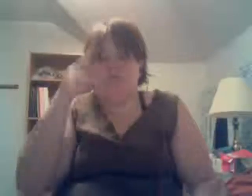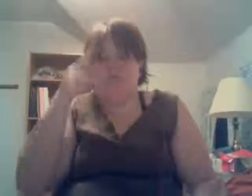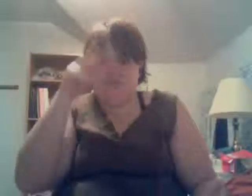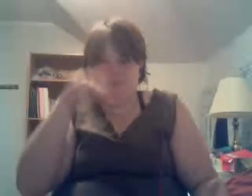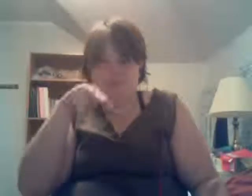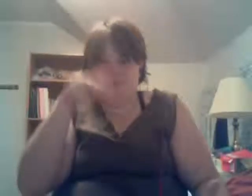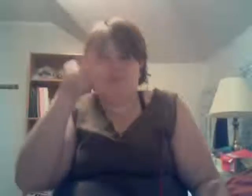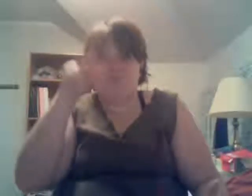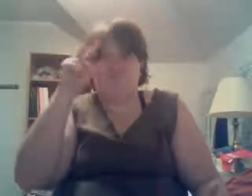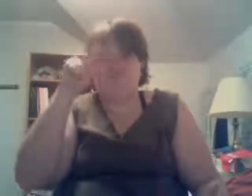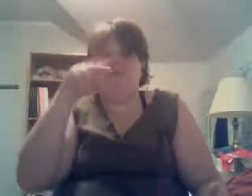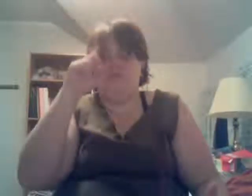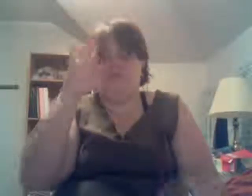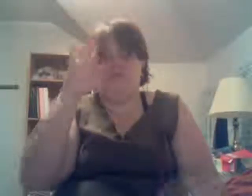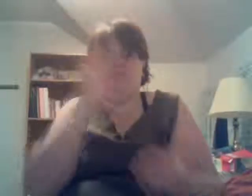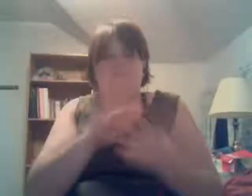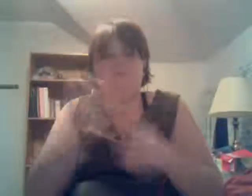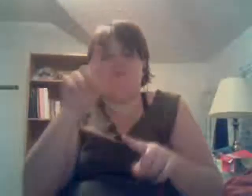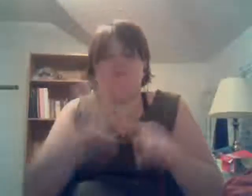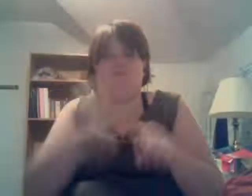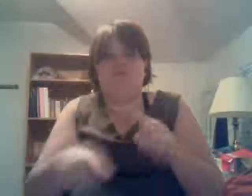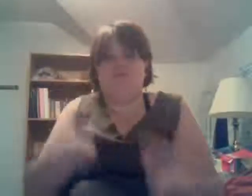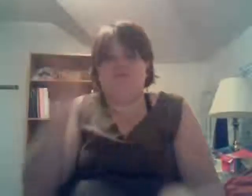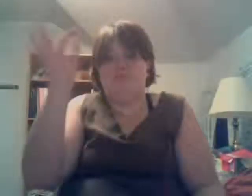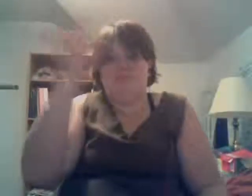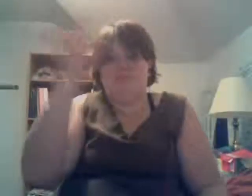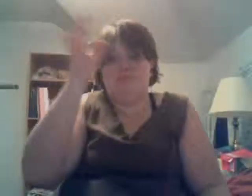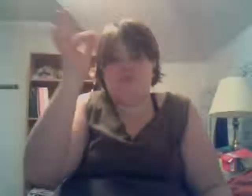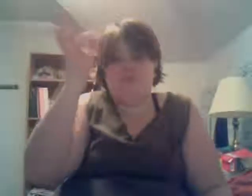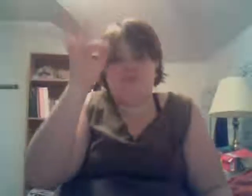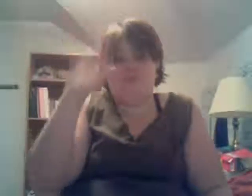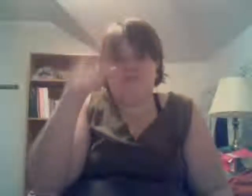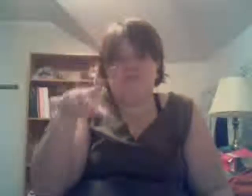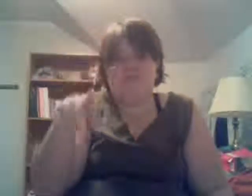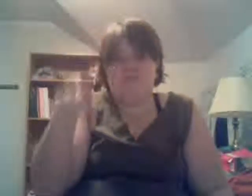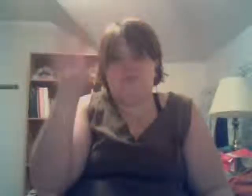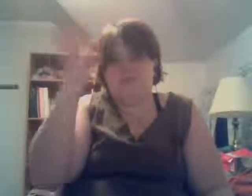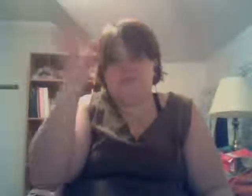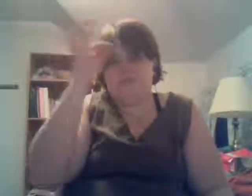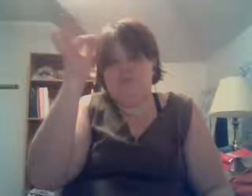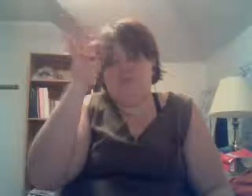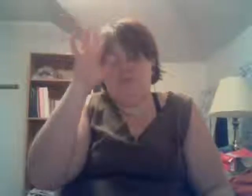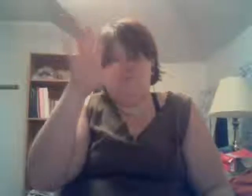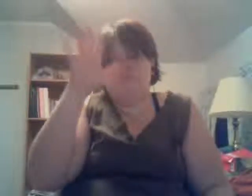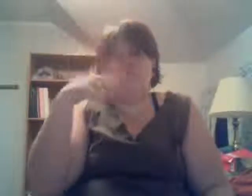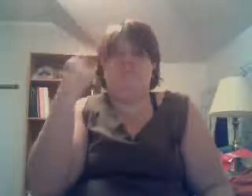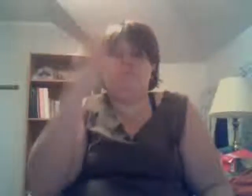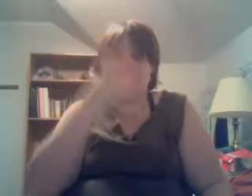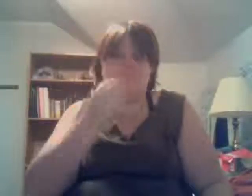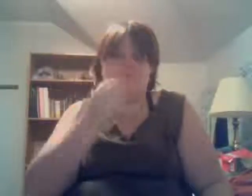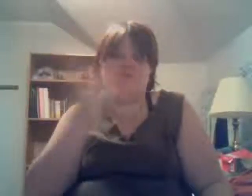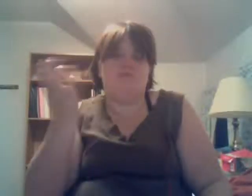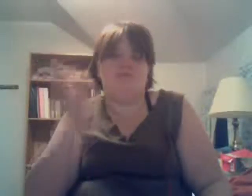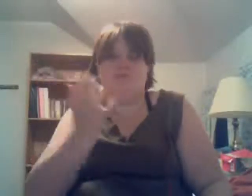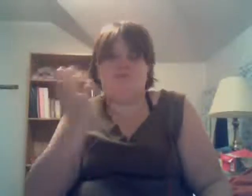looking at you and I can't believe You don't know, oh-oh You don't know you're beautiful